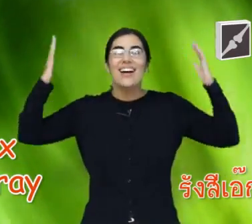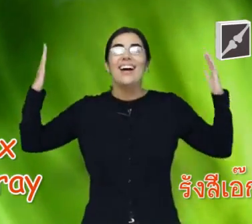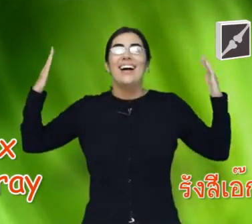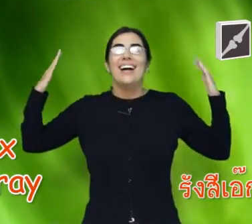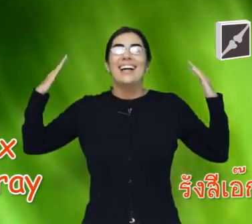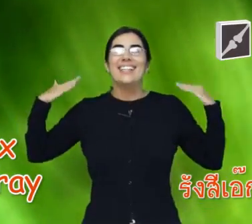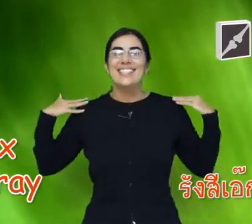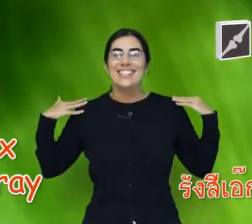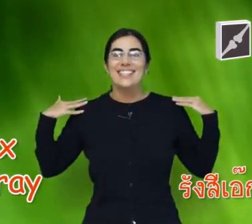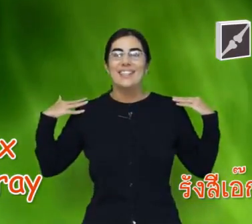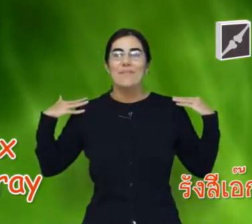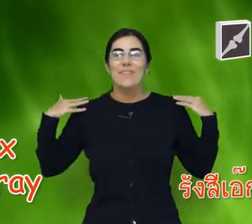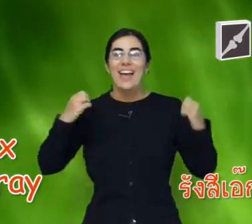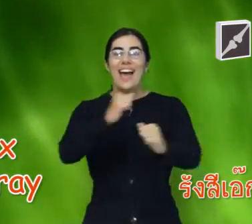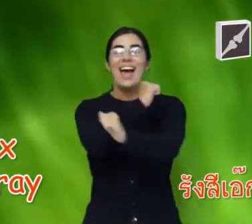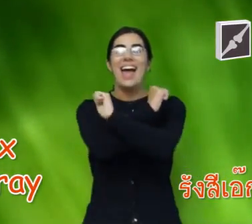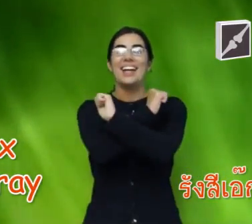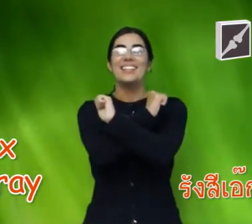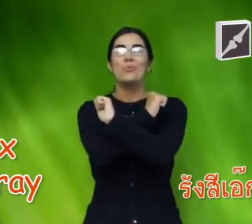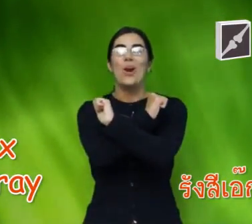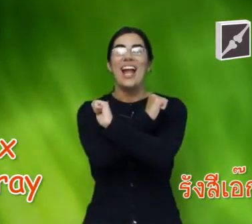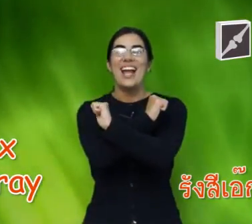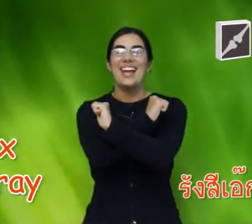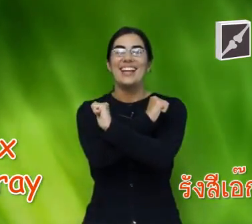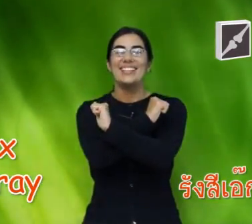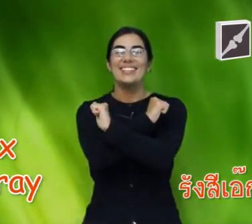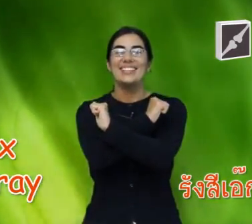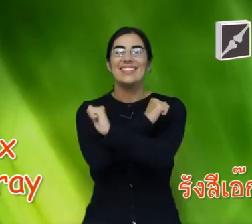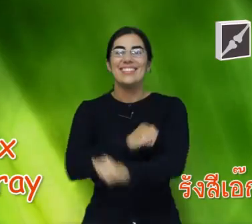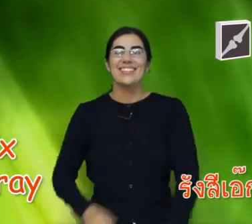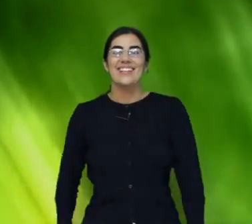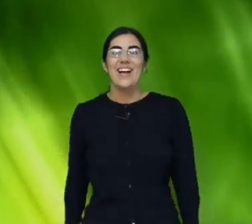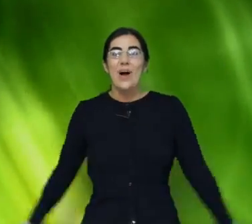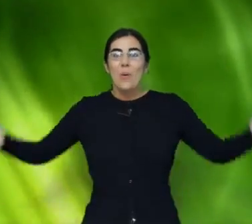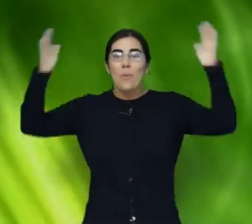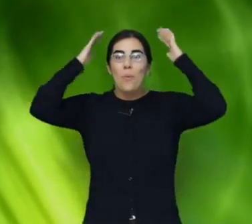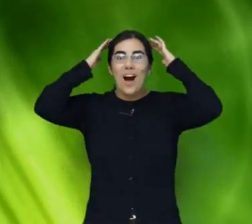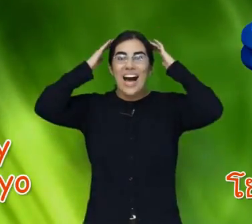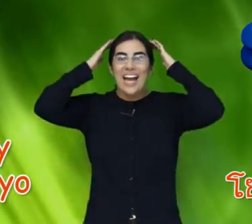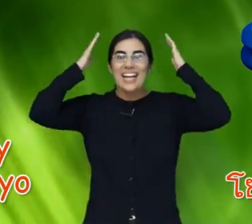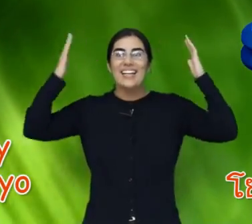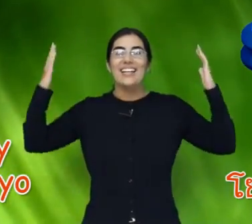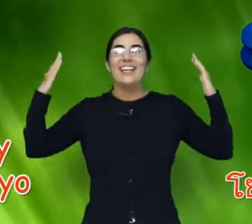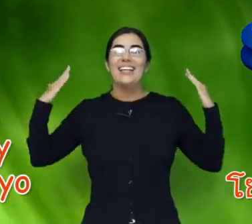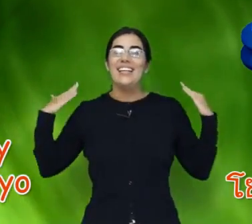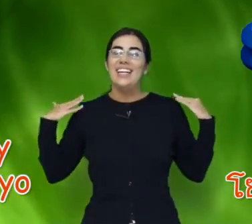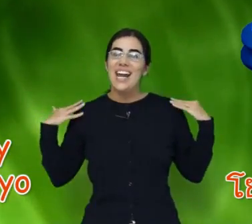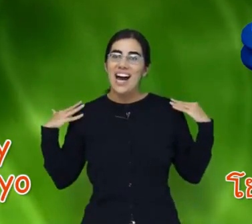X. X. X. X. X. X. X. X. X. X. X. X.